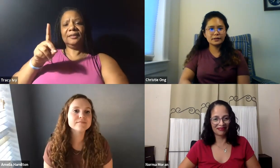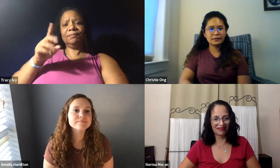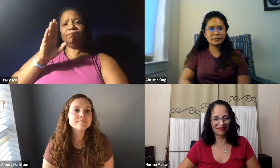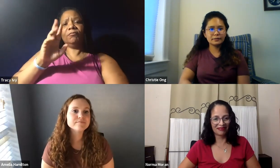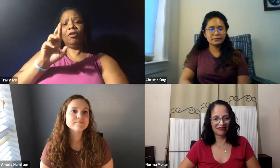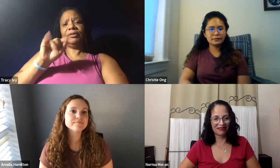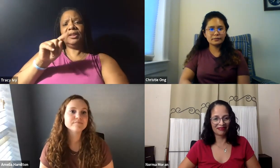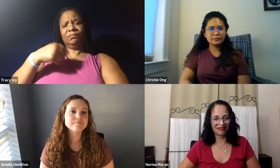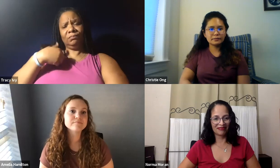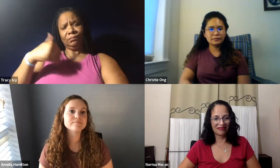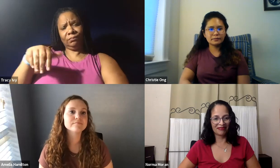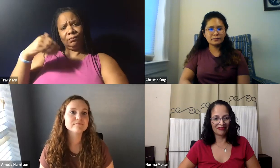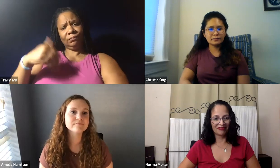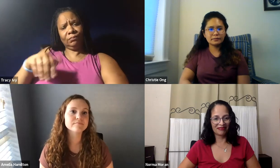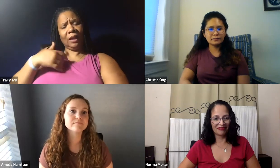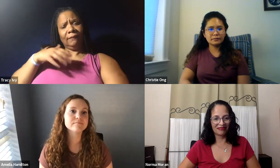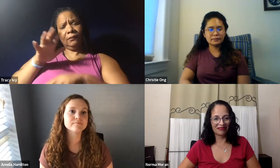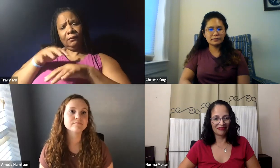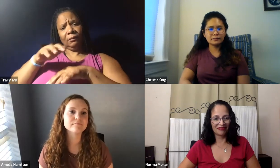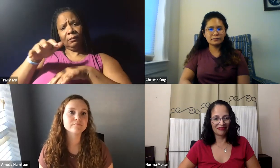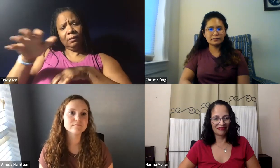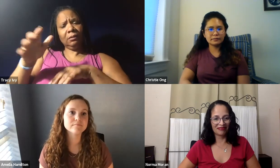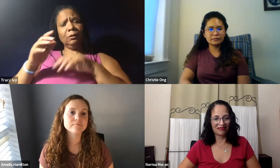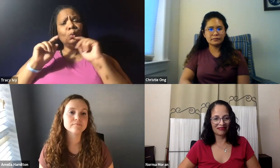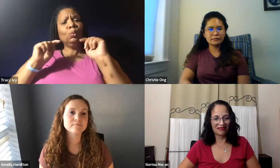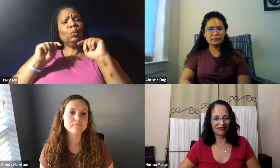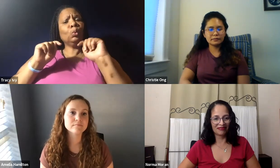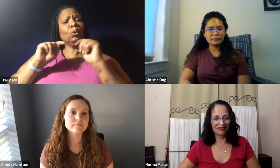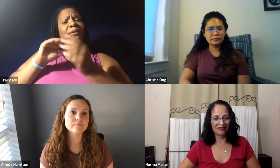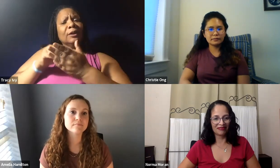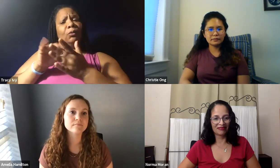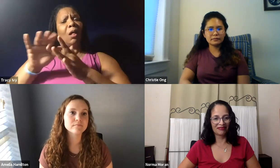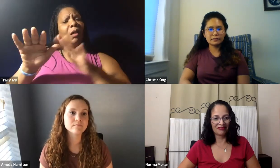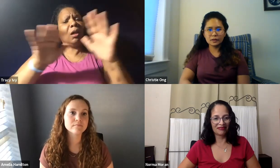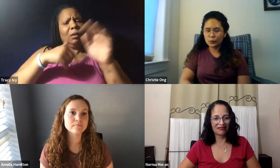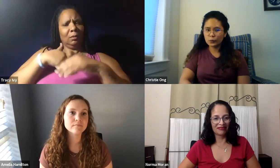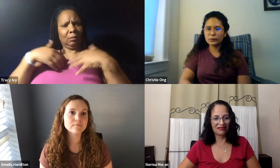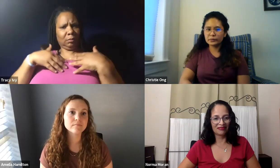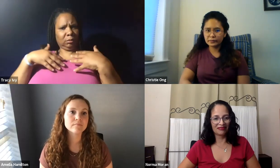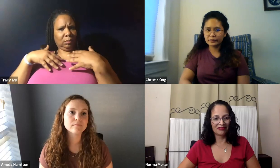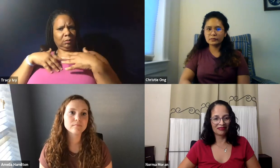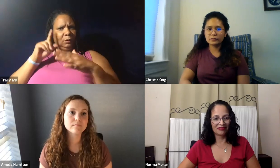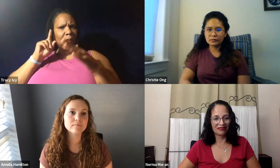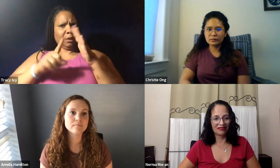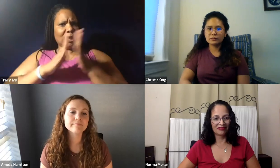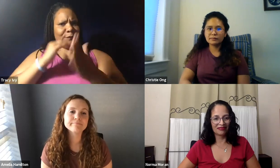And Tracy's saying, NTID, they have so many things, like